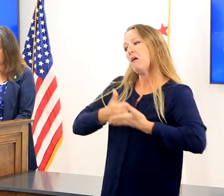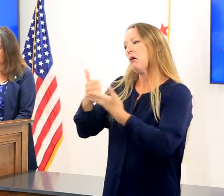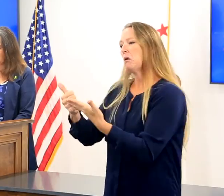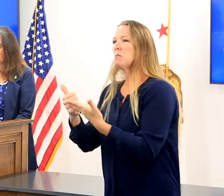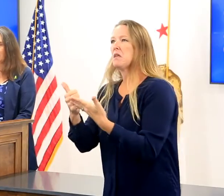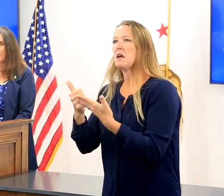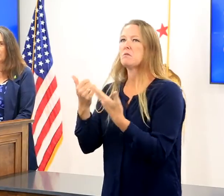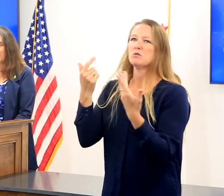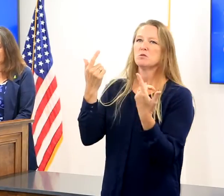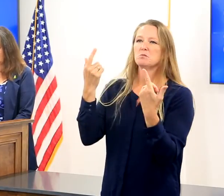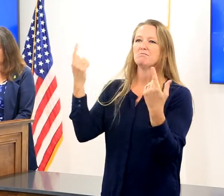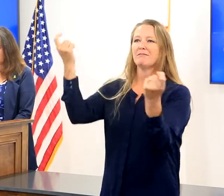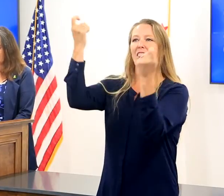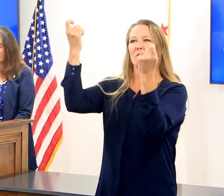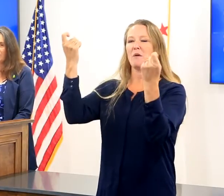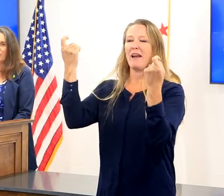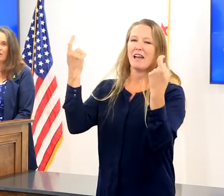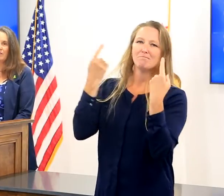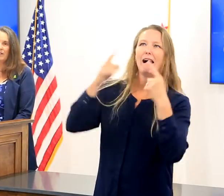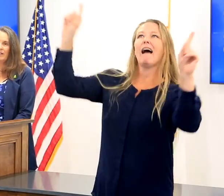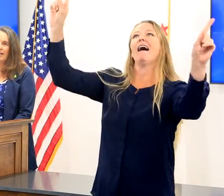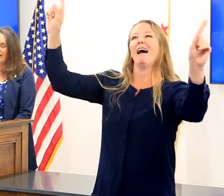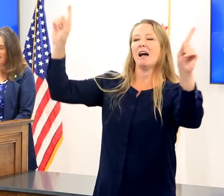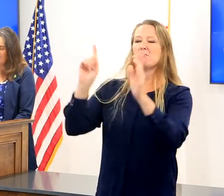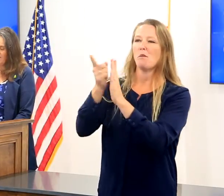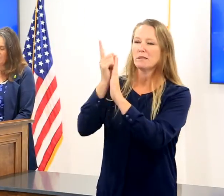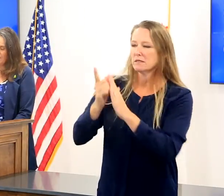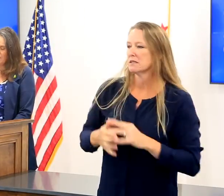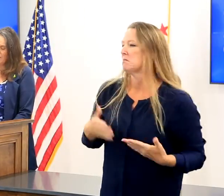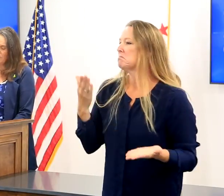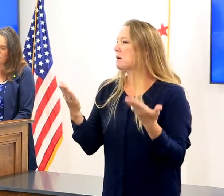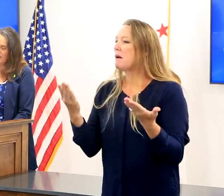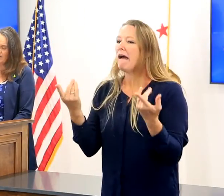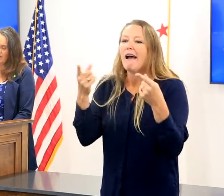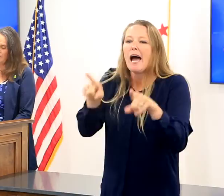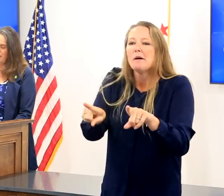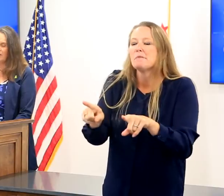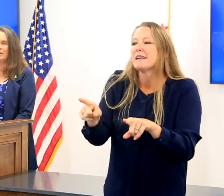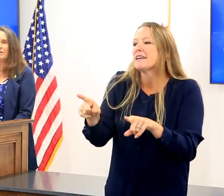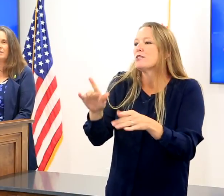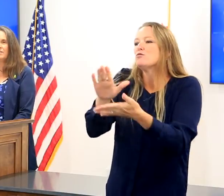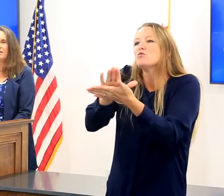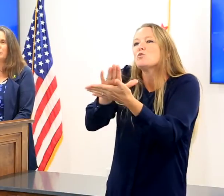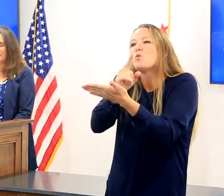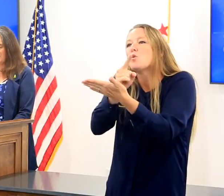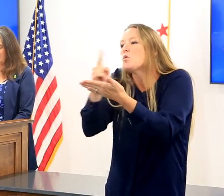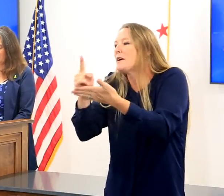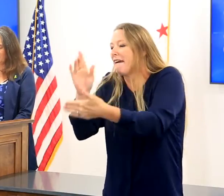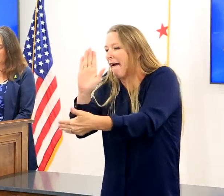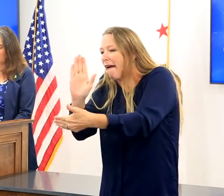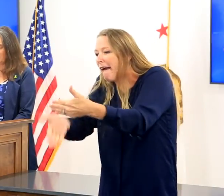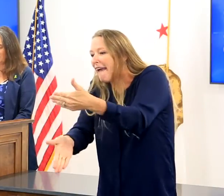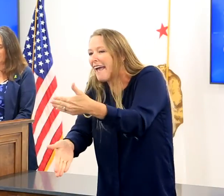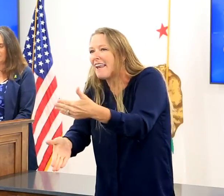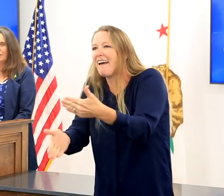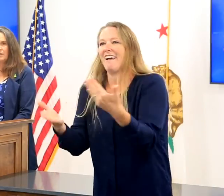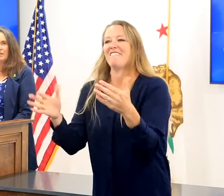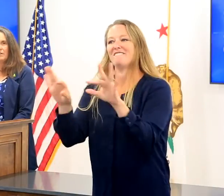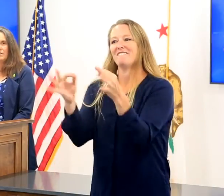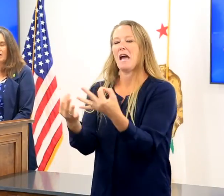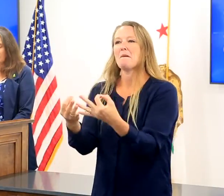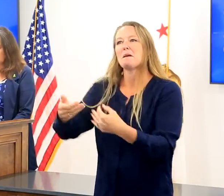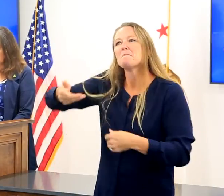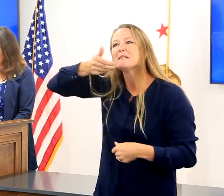academic milestones and creative ways, such as have a family Friday night pizza to celebrate the end of the school work,